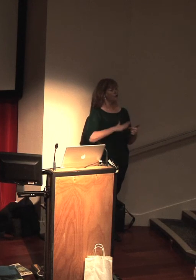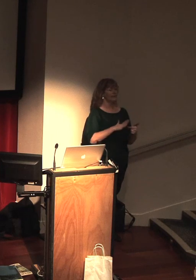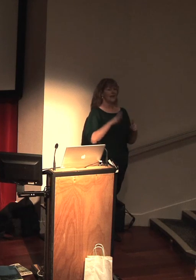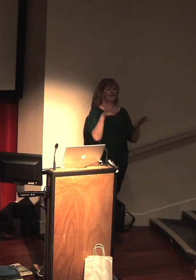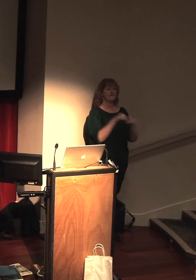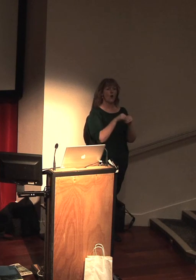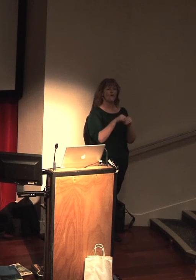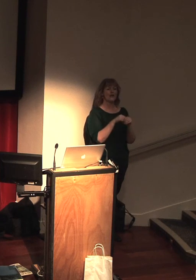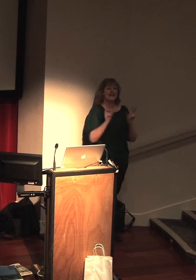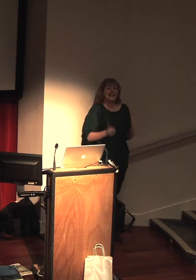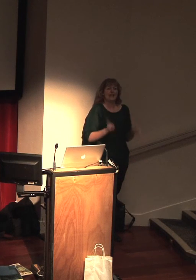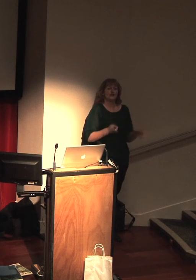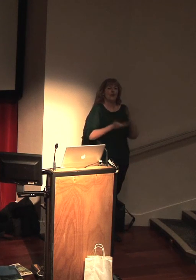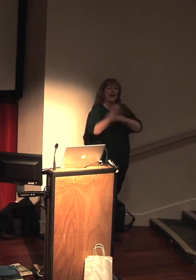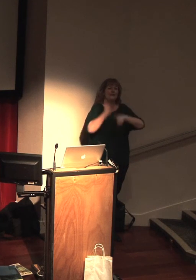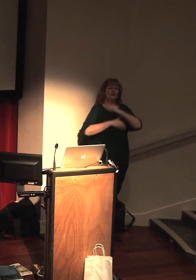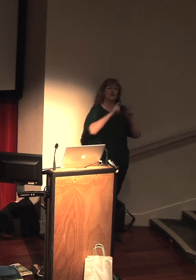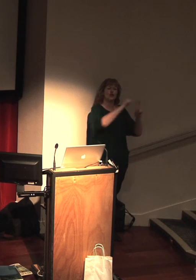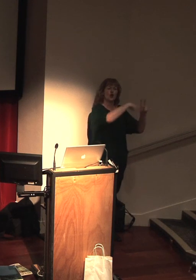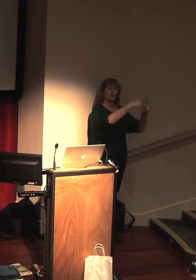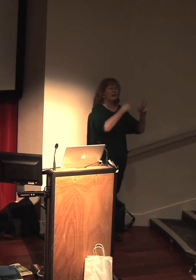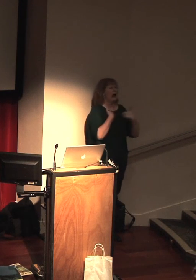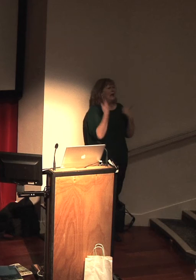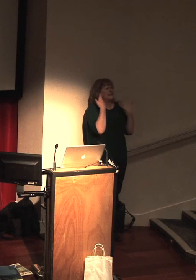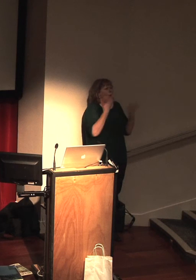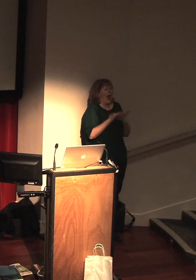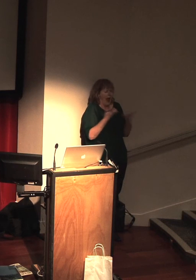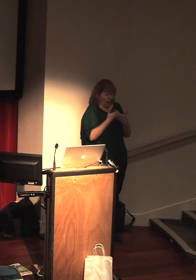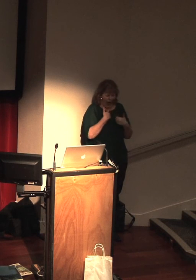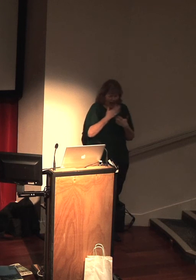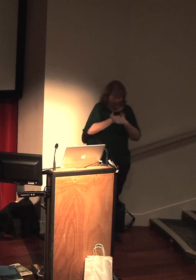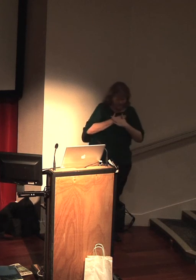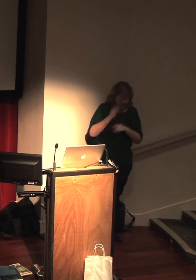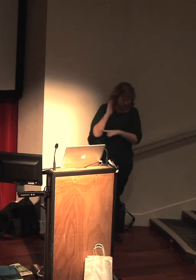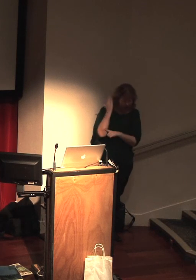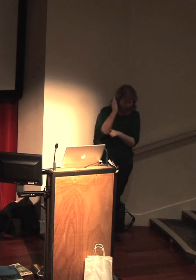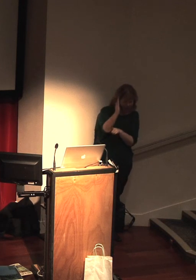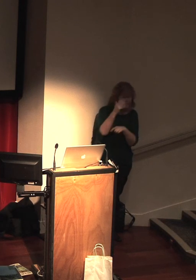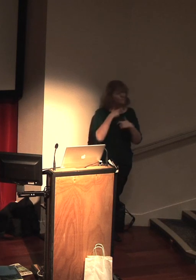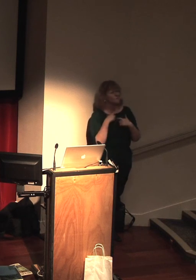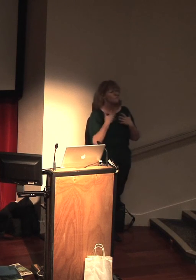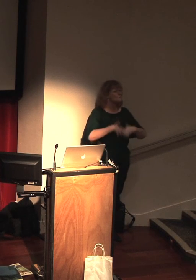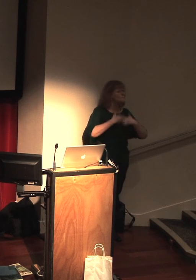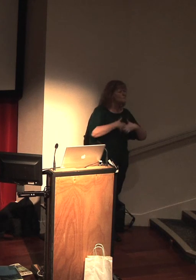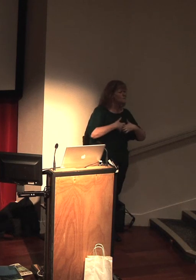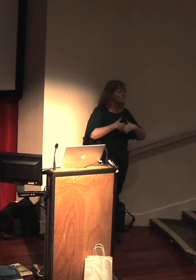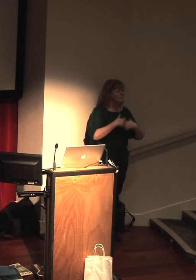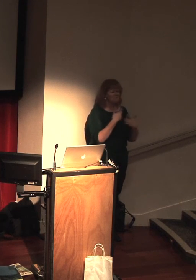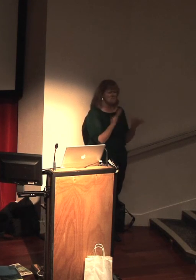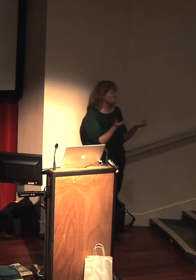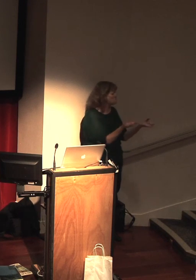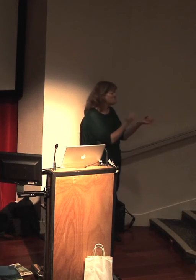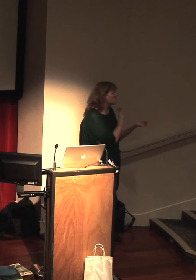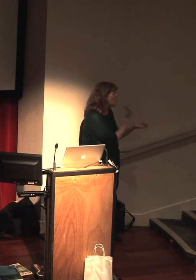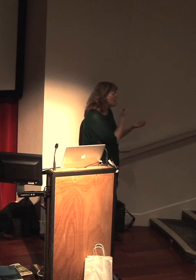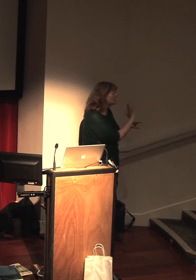documentaries. I couldn't work out how I could do it. I loved sharks and no one was doing anything with them. So that